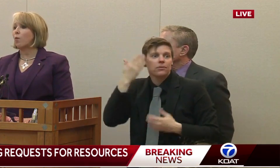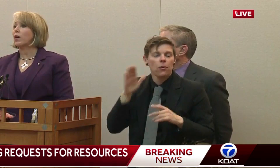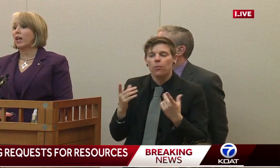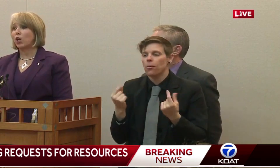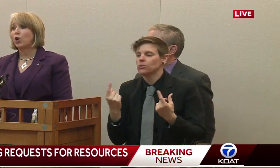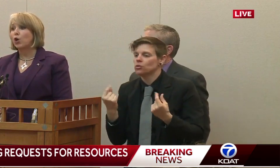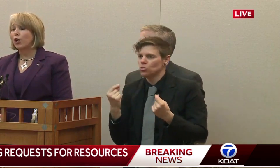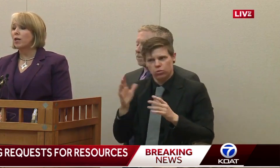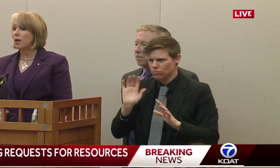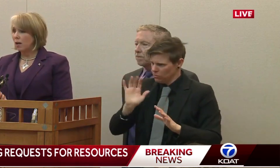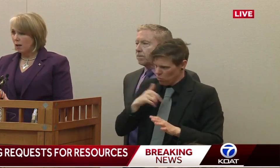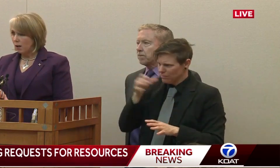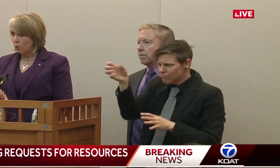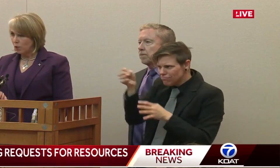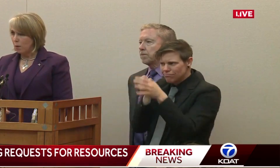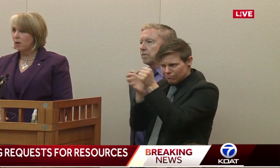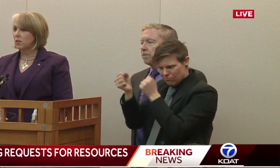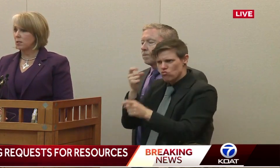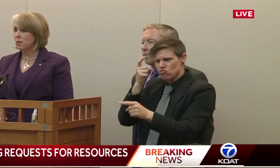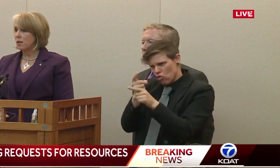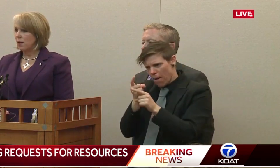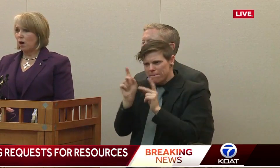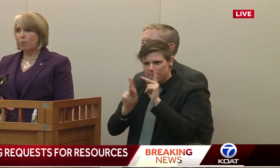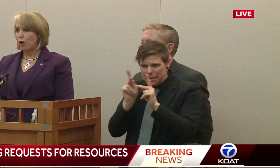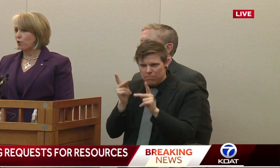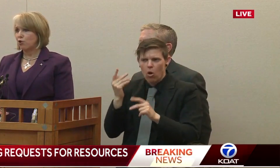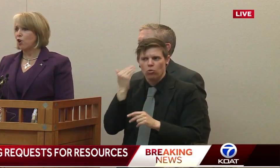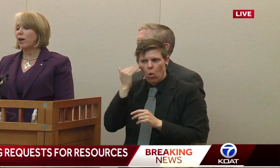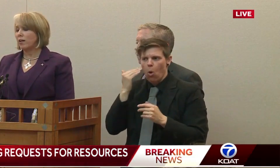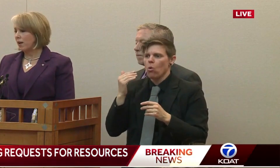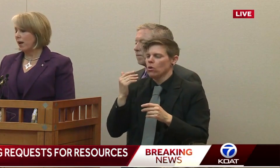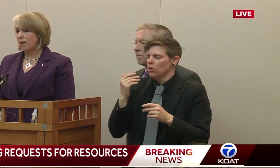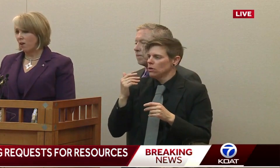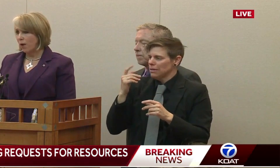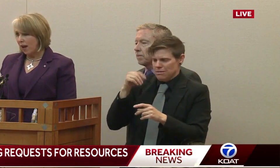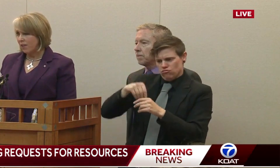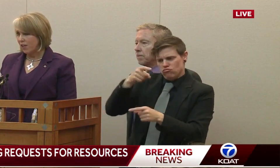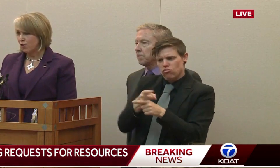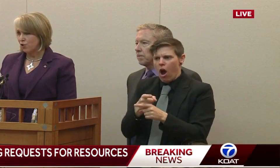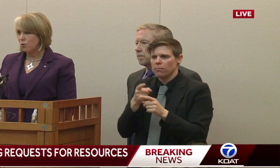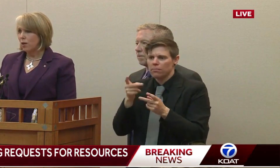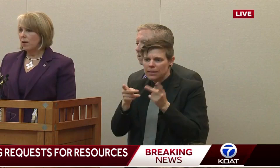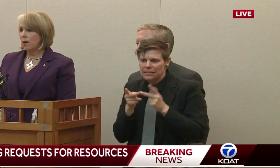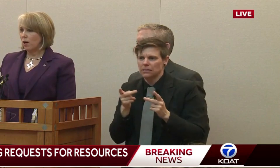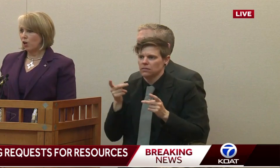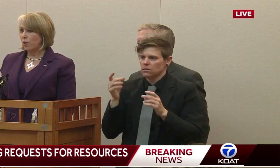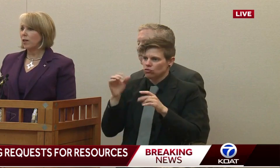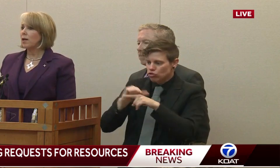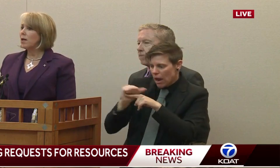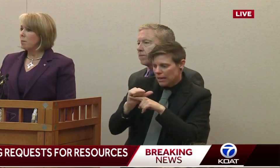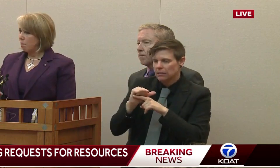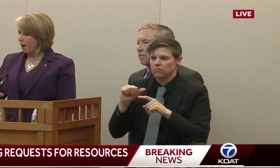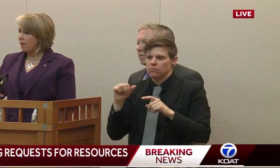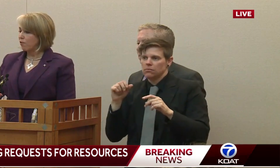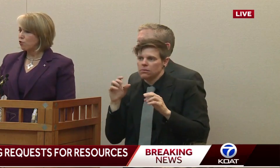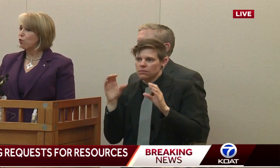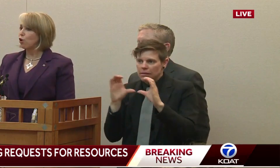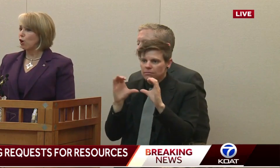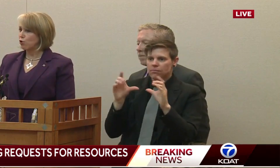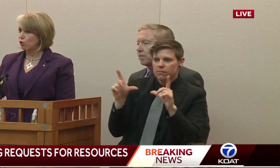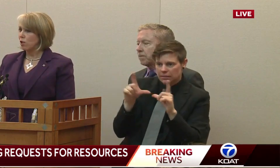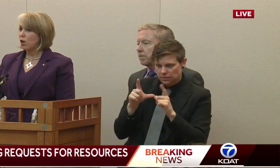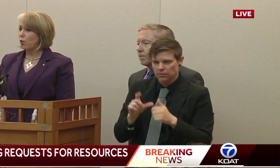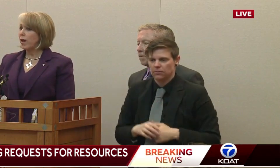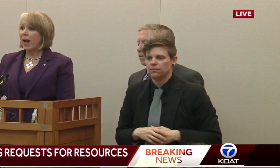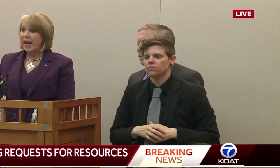clear about that. We're getting good responses. Our partners are not indicating that we have an issue currently. But if the